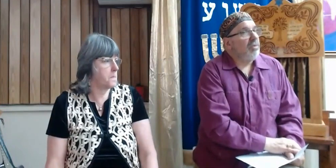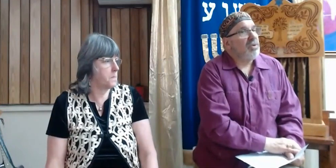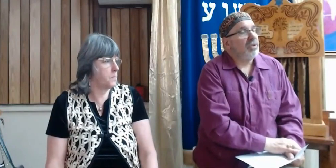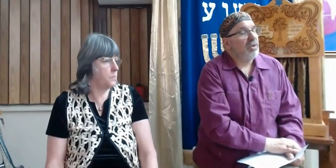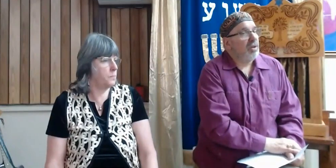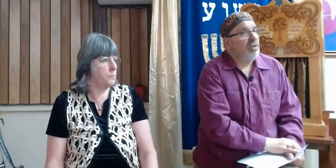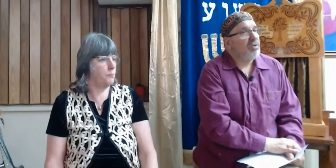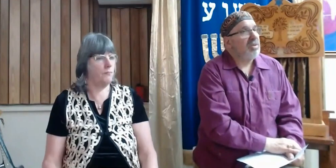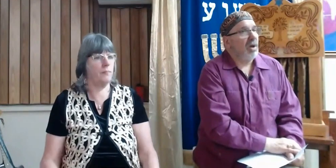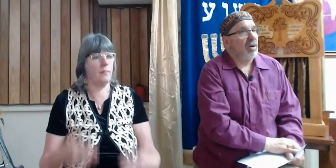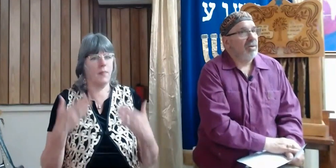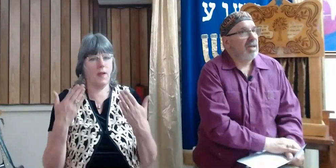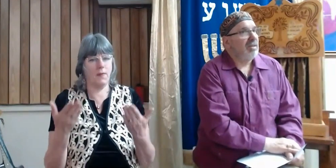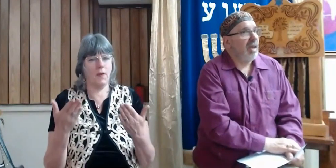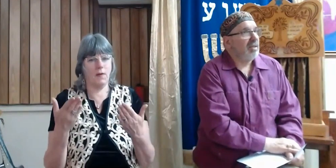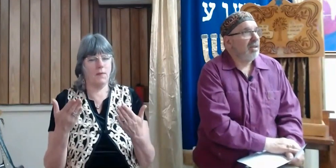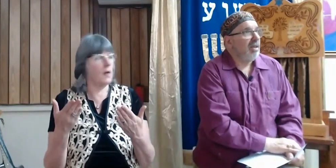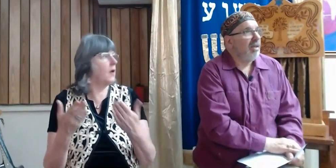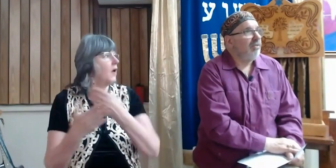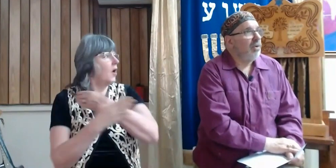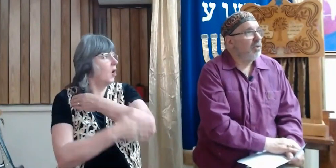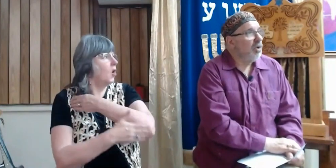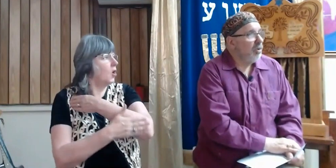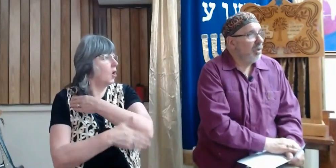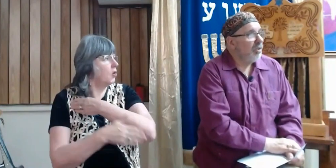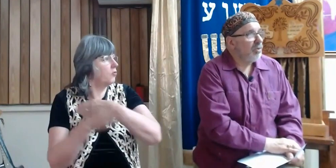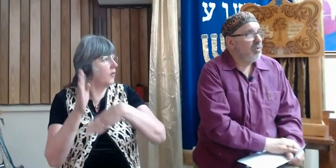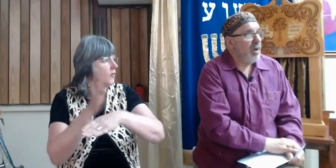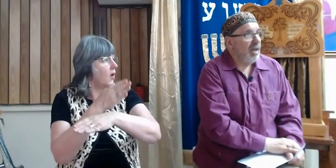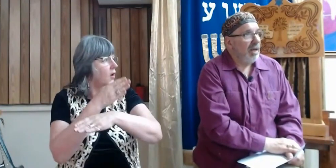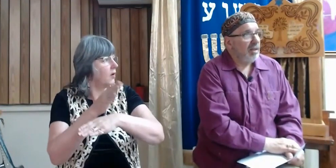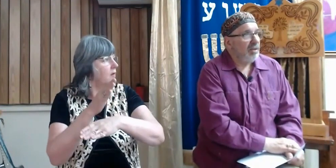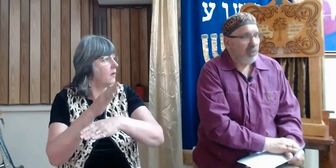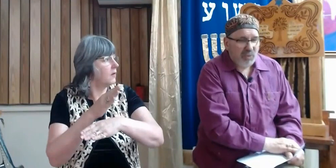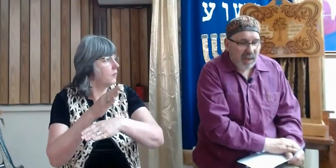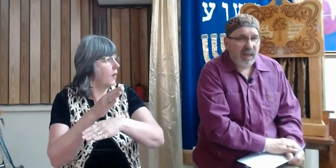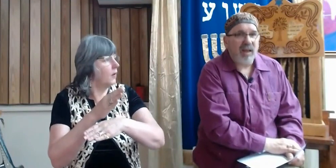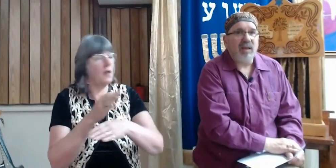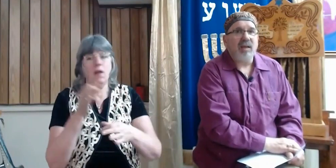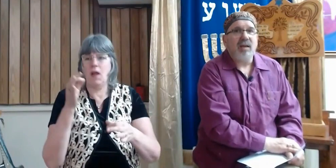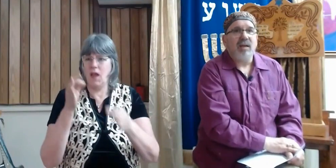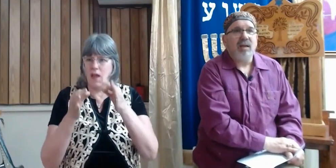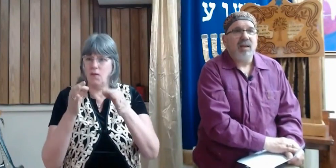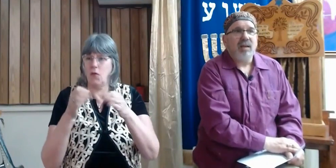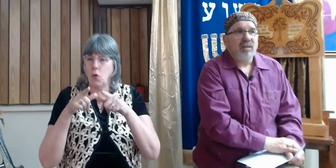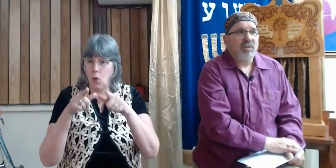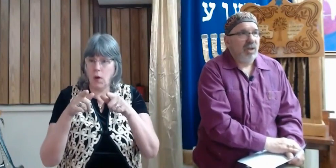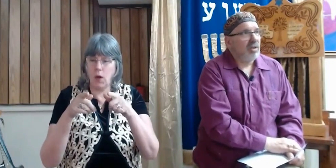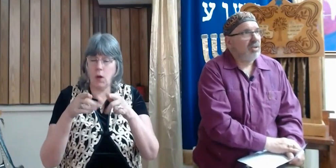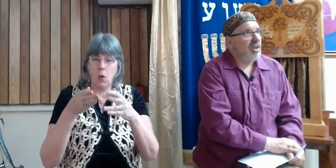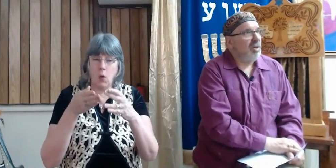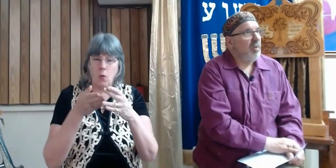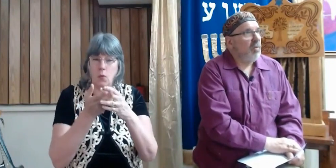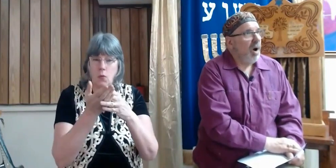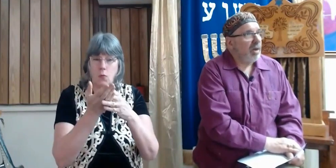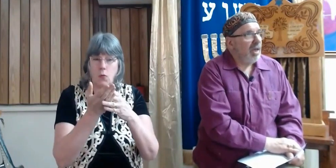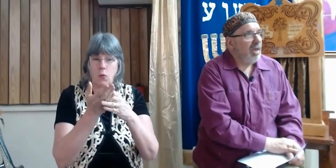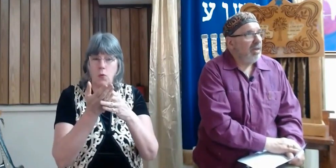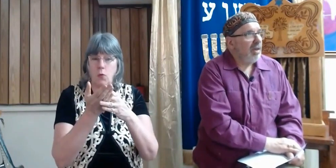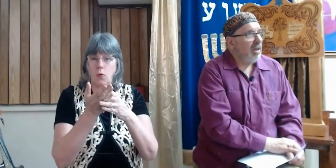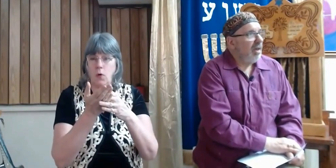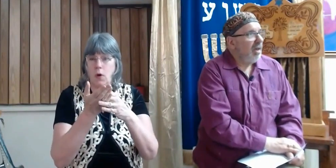there is a country song that says if you're going through hell, just keep